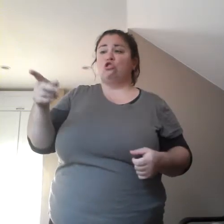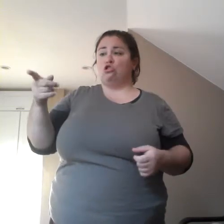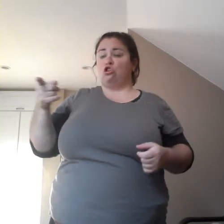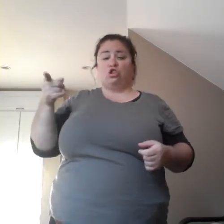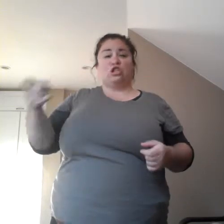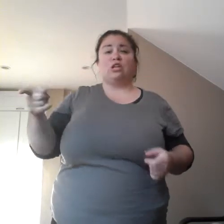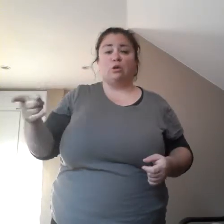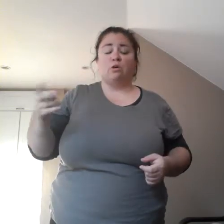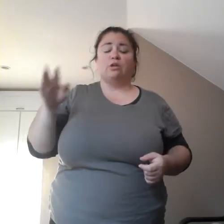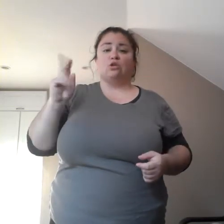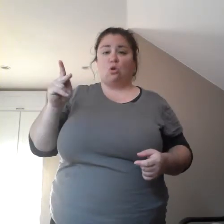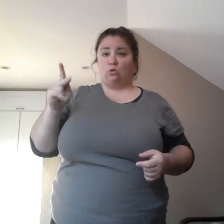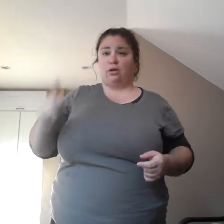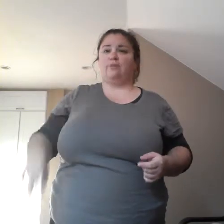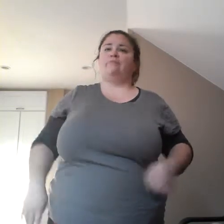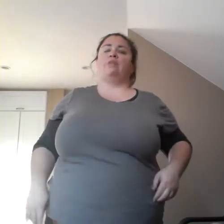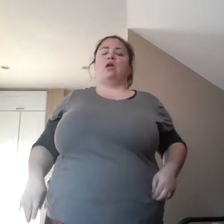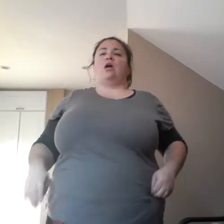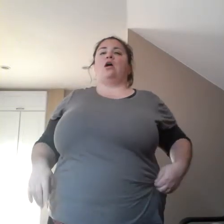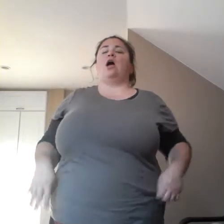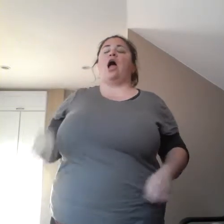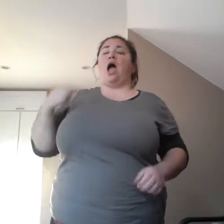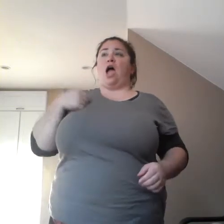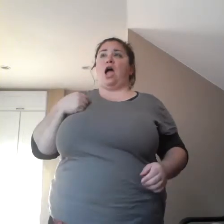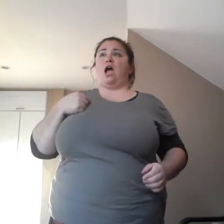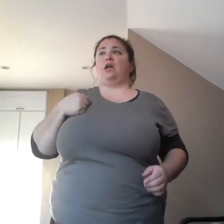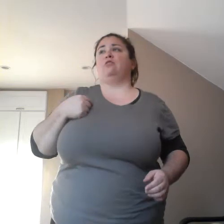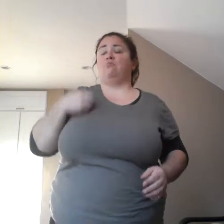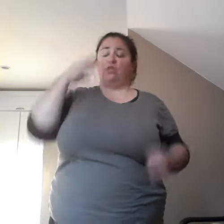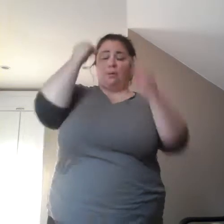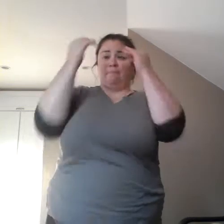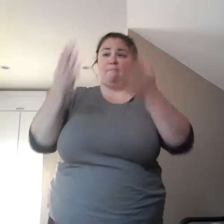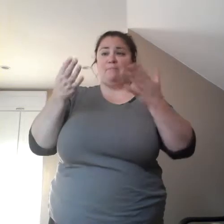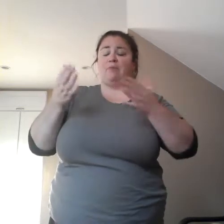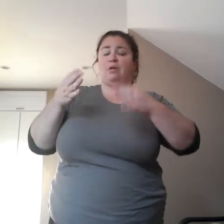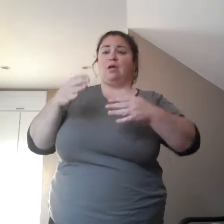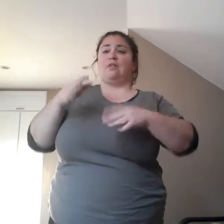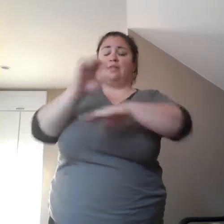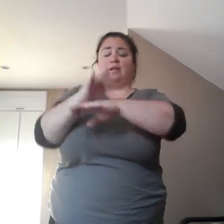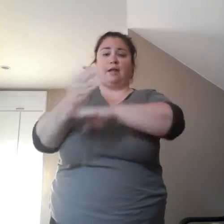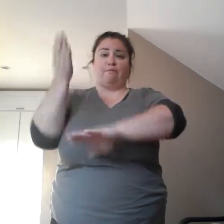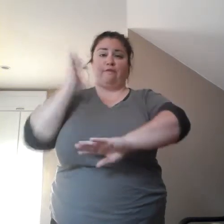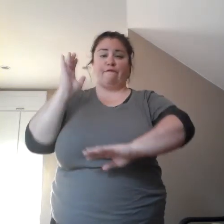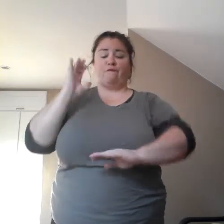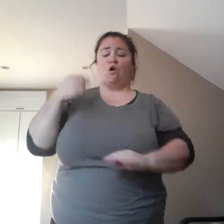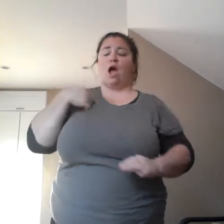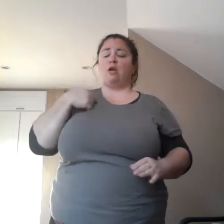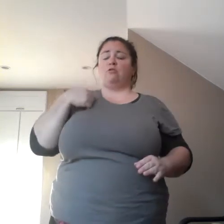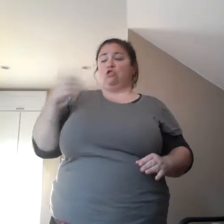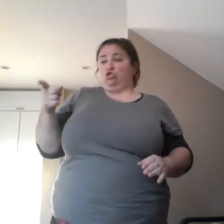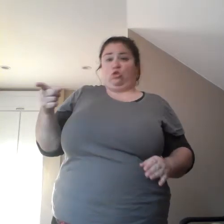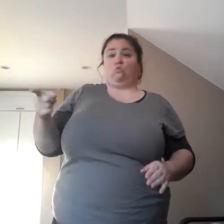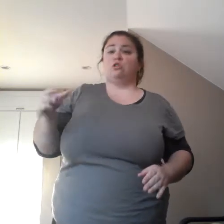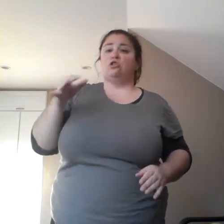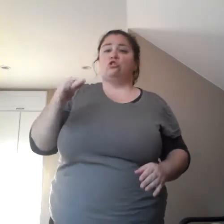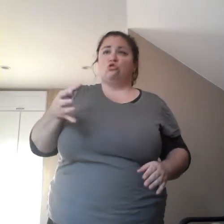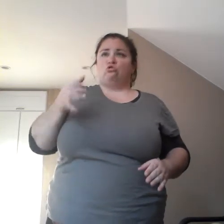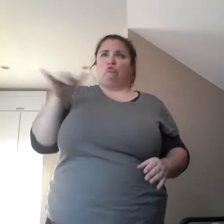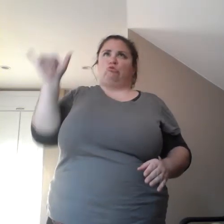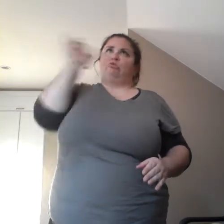cause I assumed that she had been drinking the night before. So I checked and I mean, she seemed fine. heart was still beating.